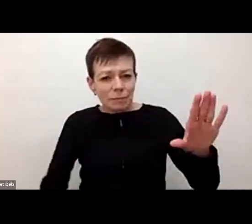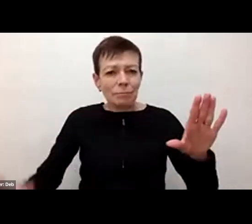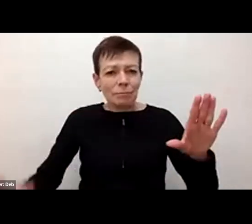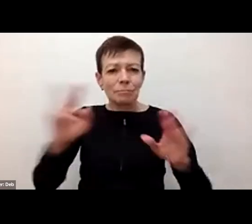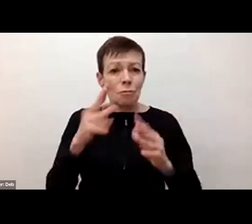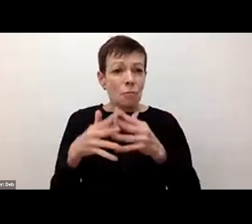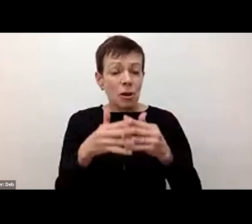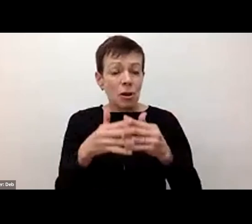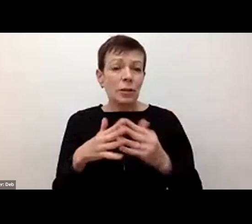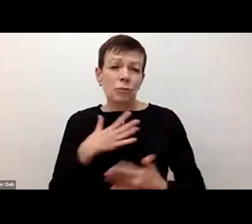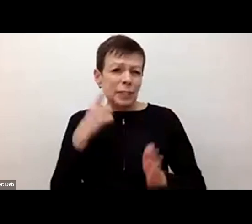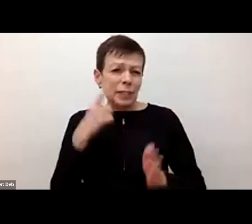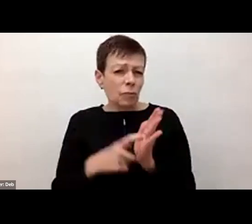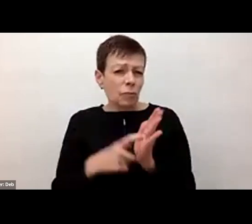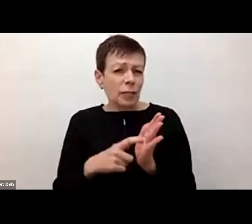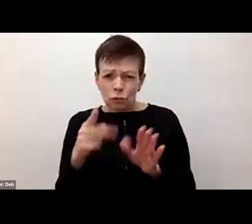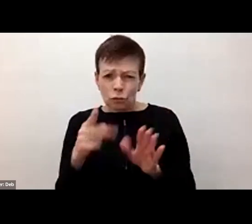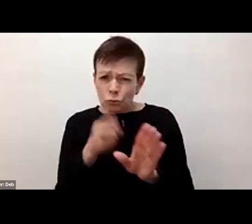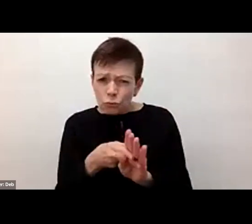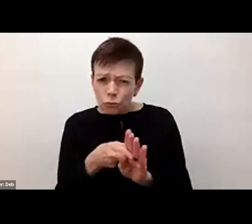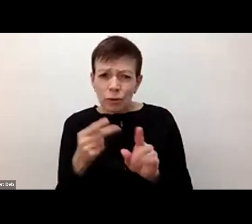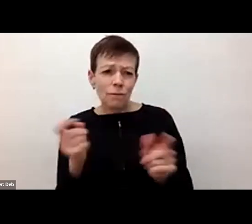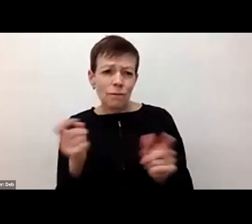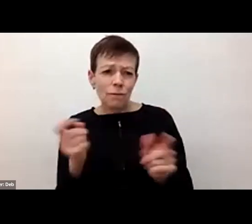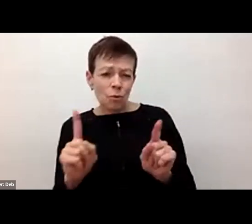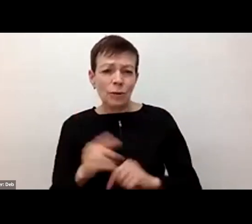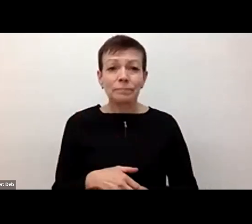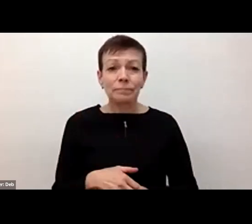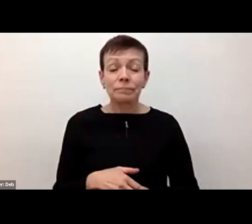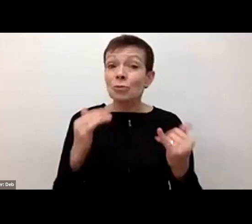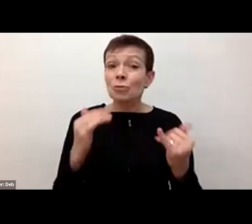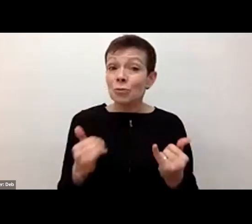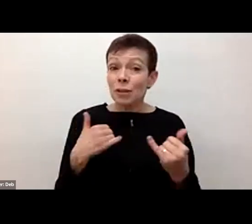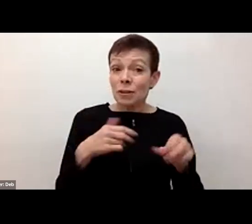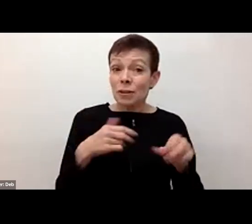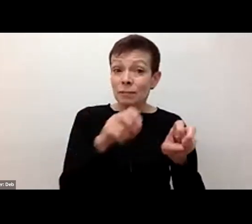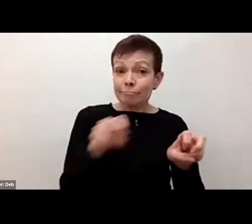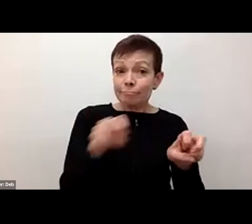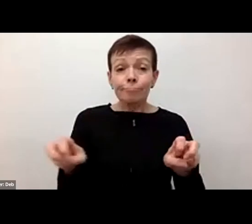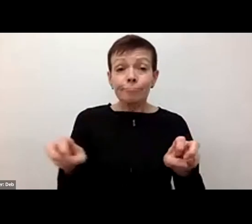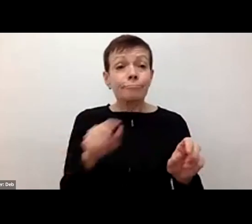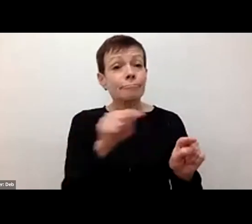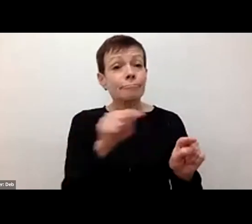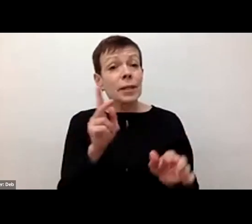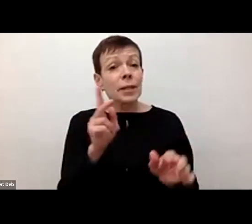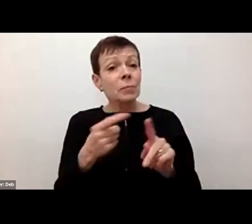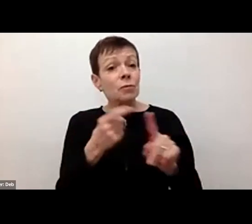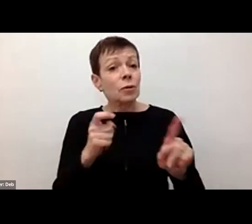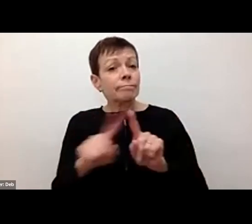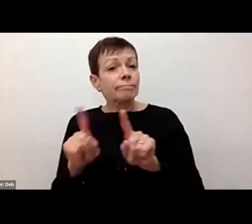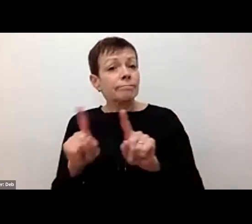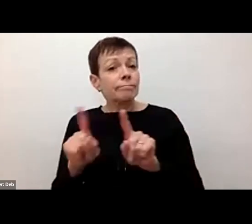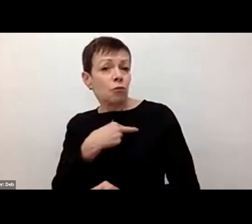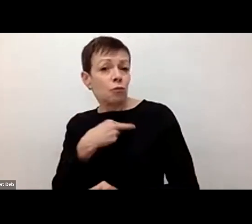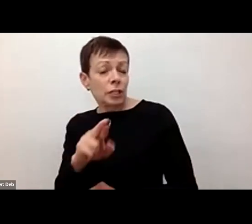Today, we gather as representatives from different faith traditions across Canada to learn about the issue of immigration detentions and explore